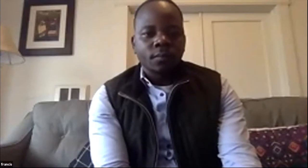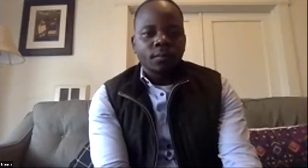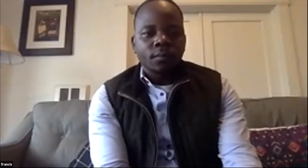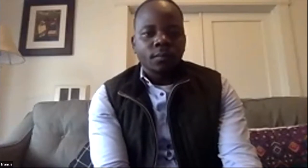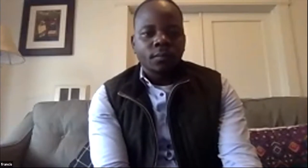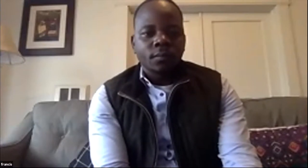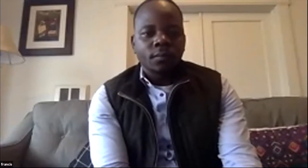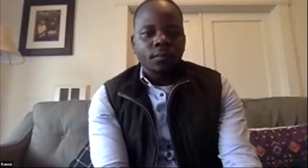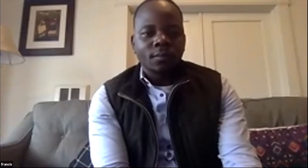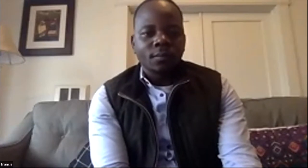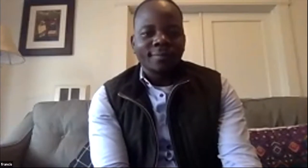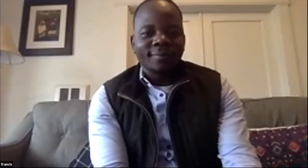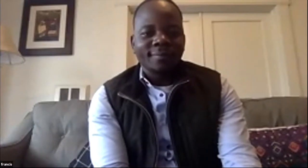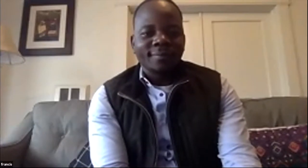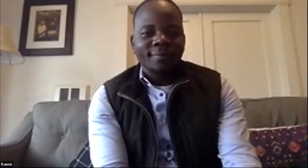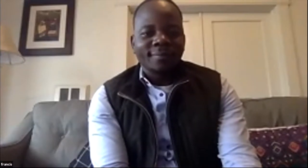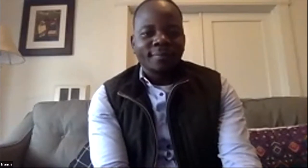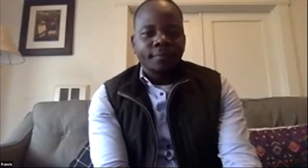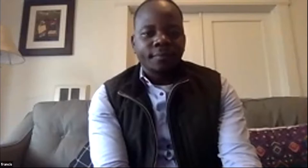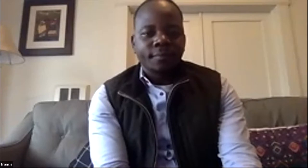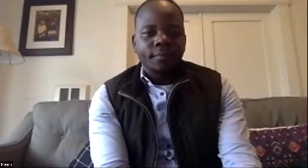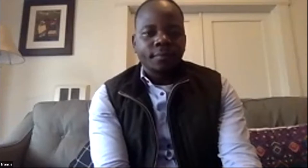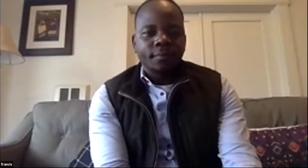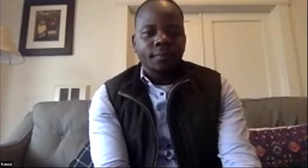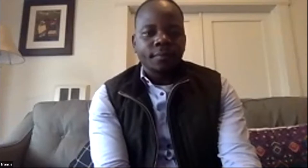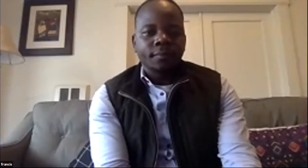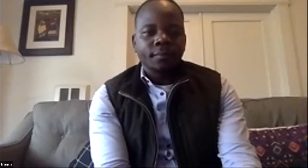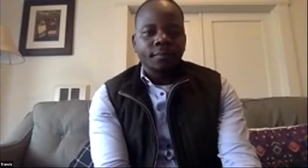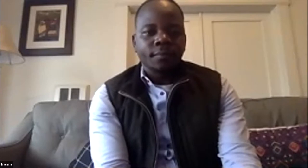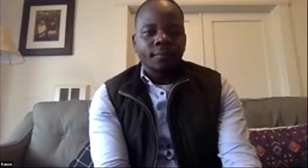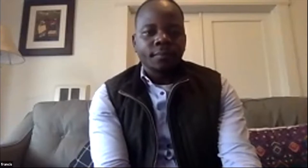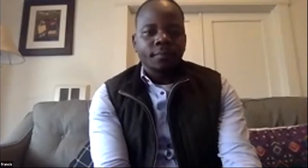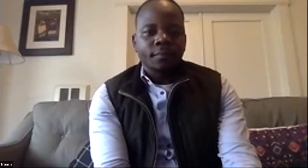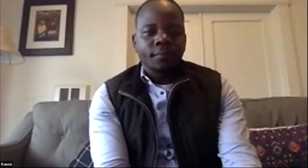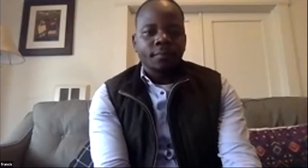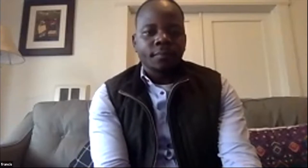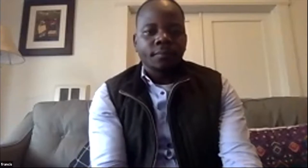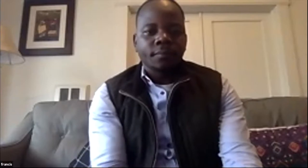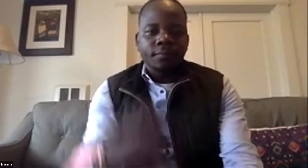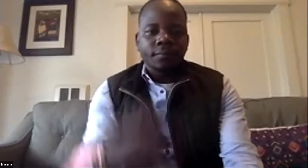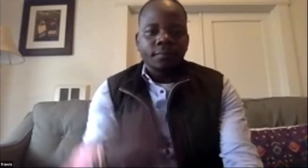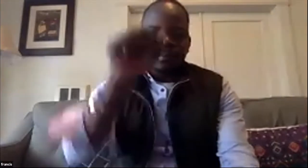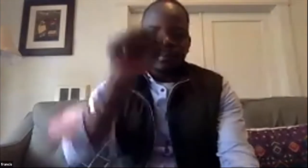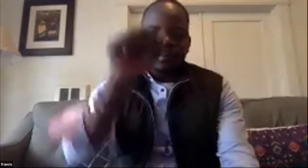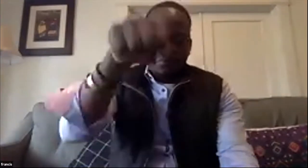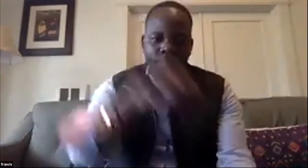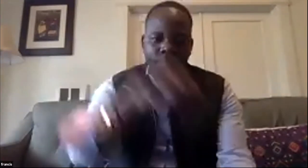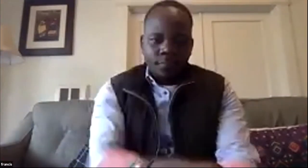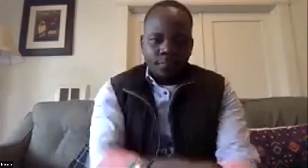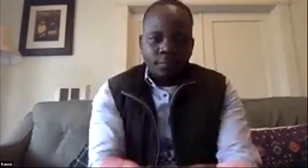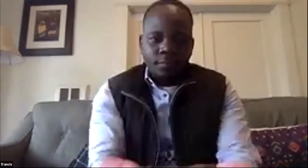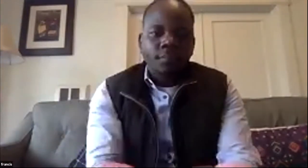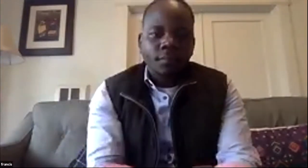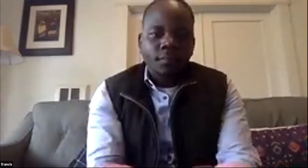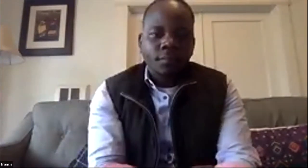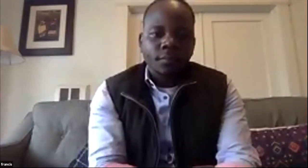wanted felicia in on this because you're dealing with multiple systems you know and like for in our community